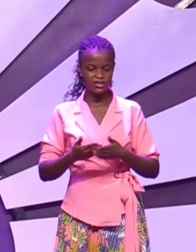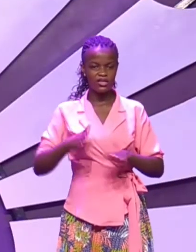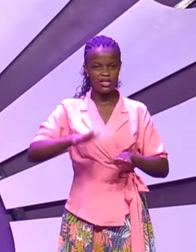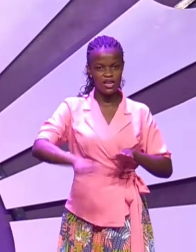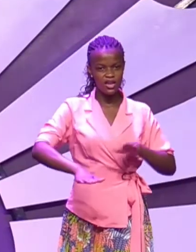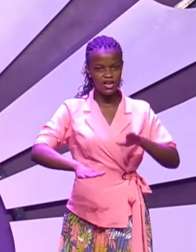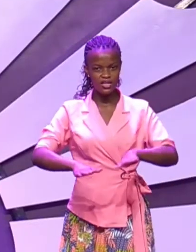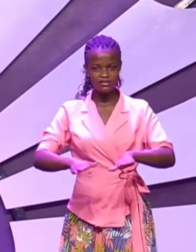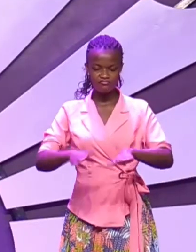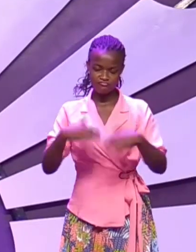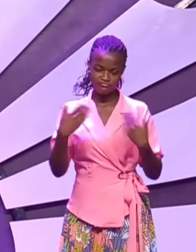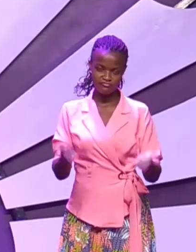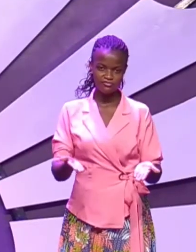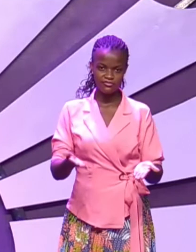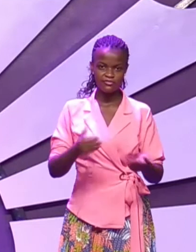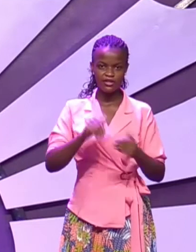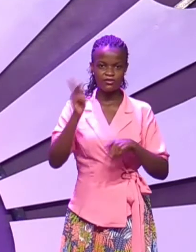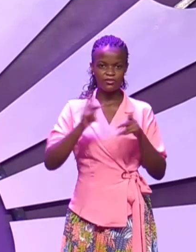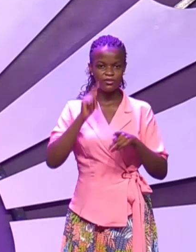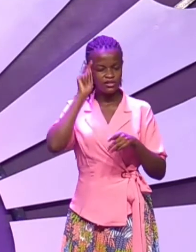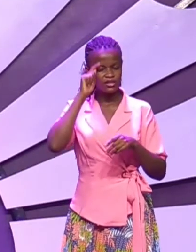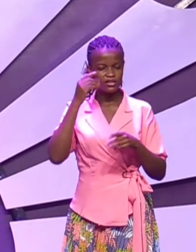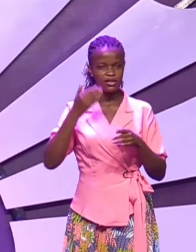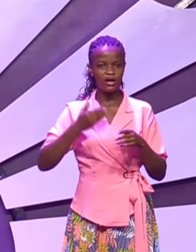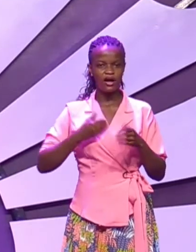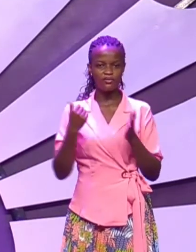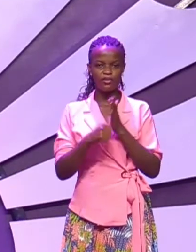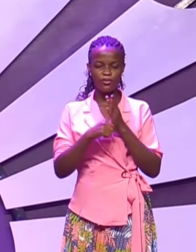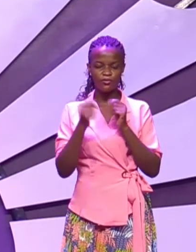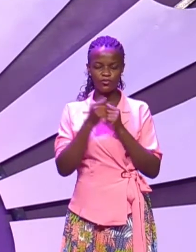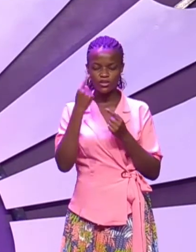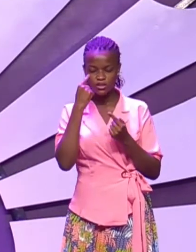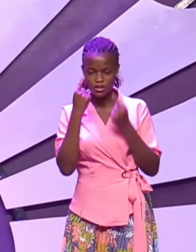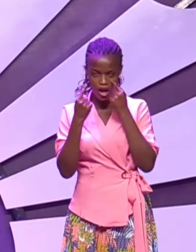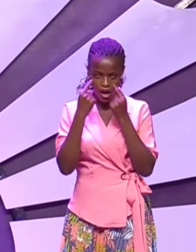others think that he had crossed eyes he had a problem with his eyes